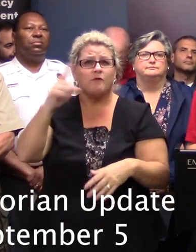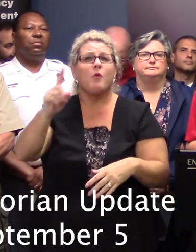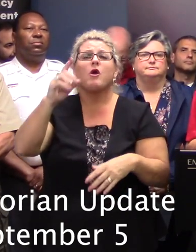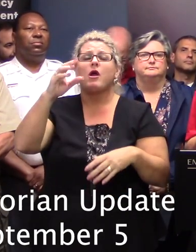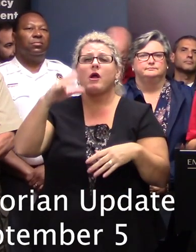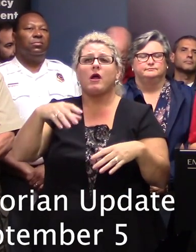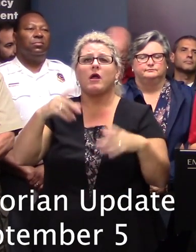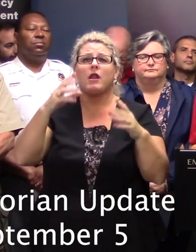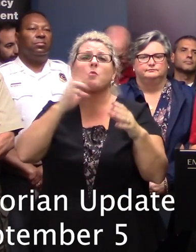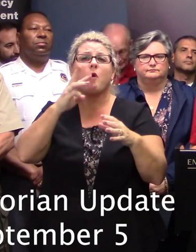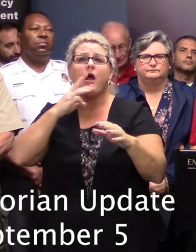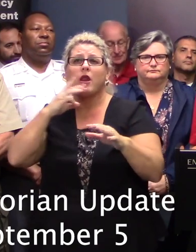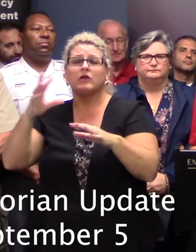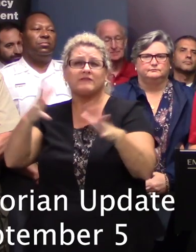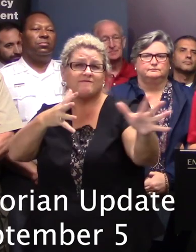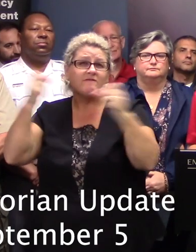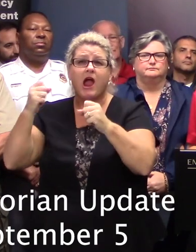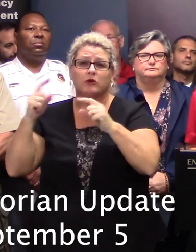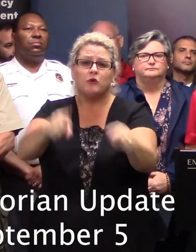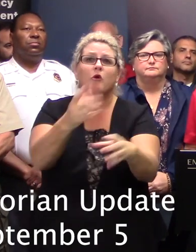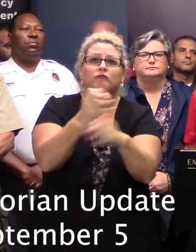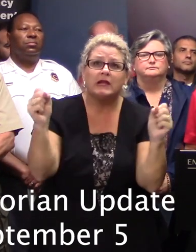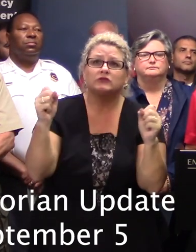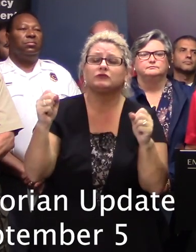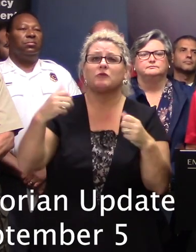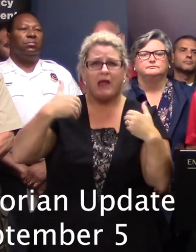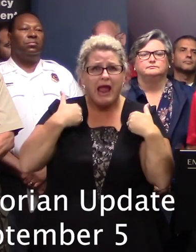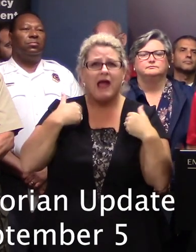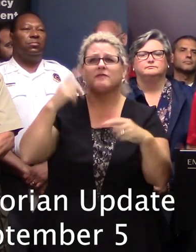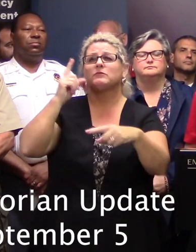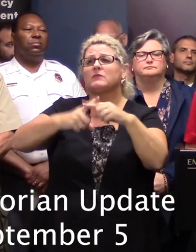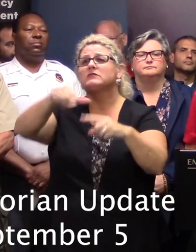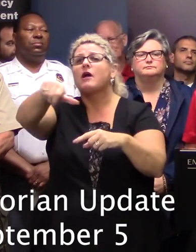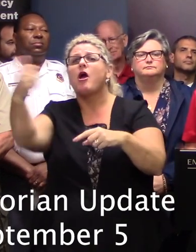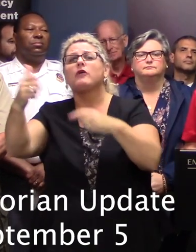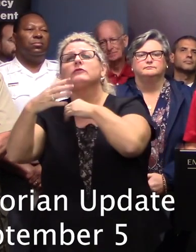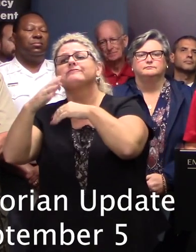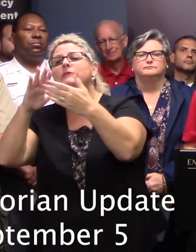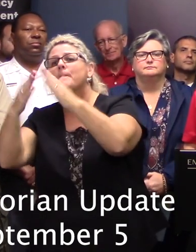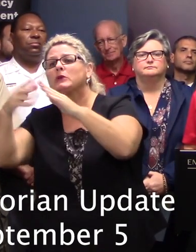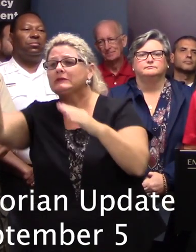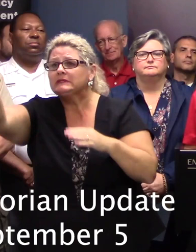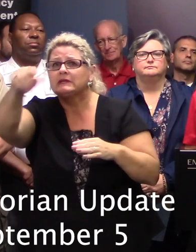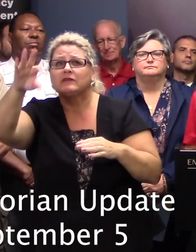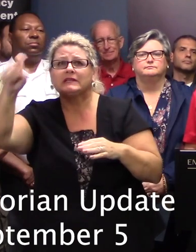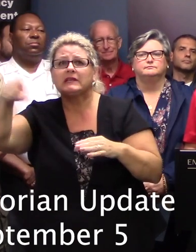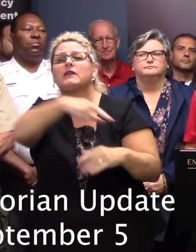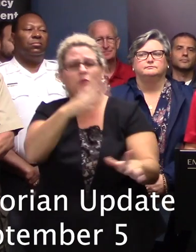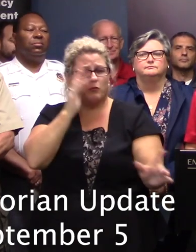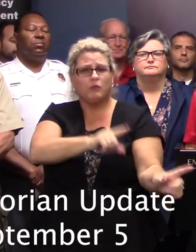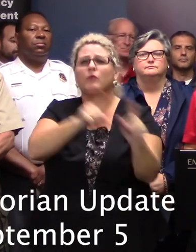positioned within the coastal communities and also positioned outside of those communities to respond where they may be needed.